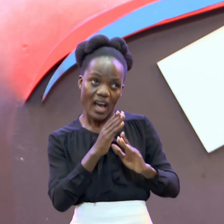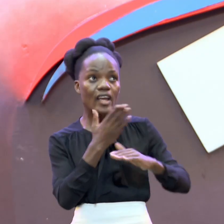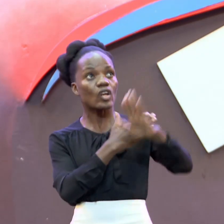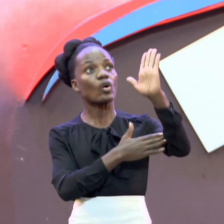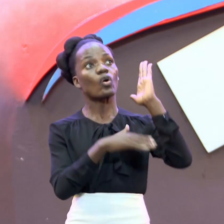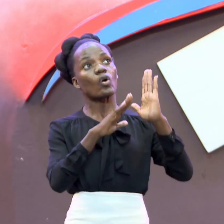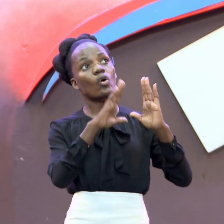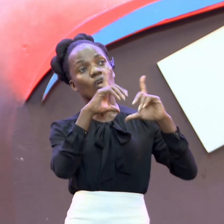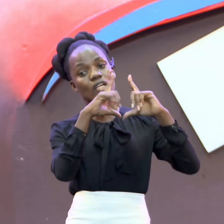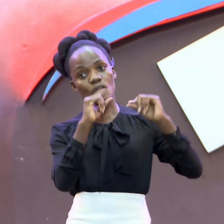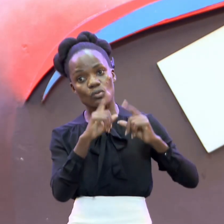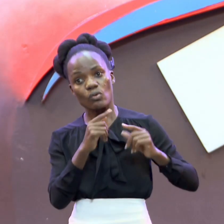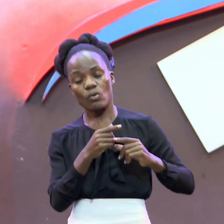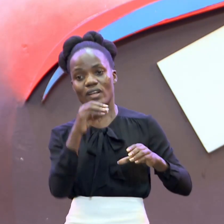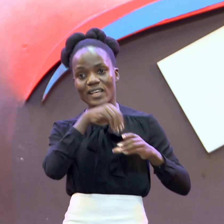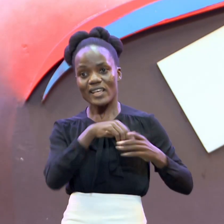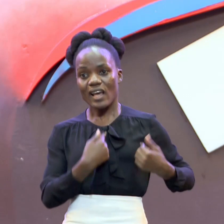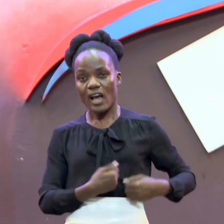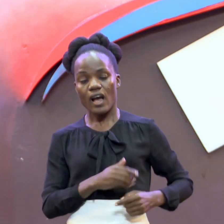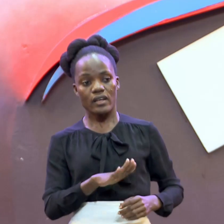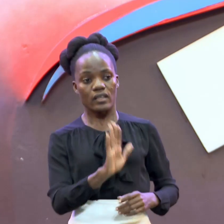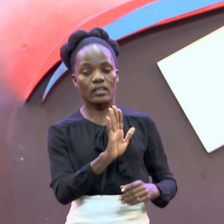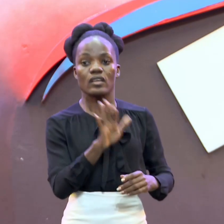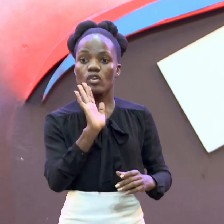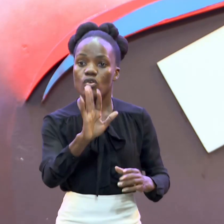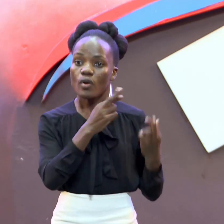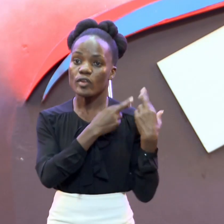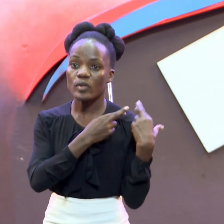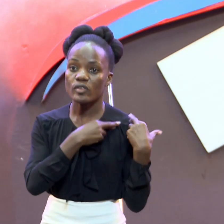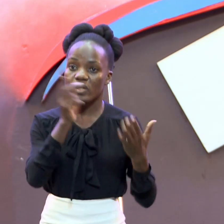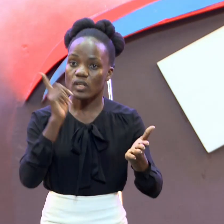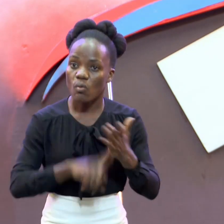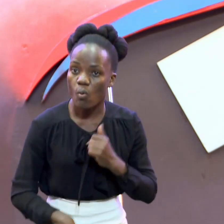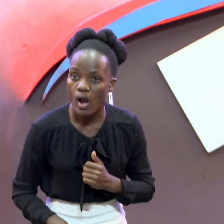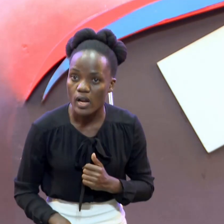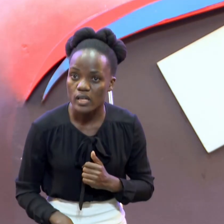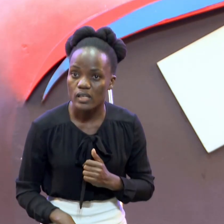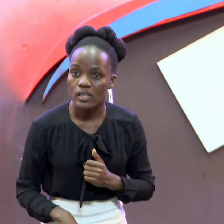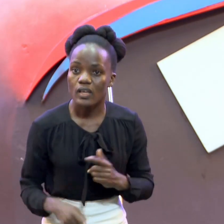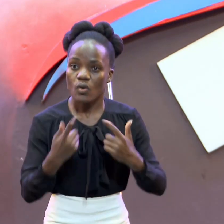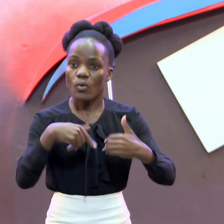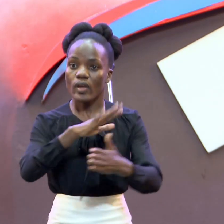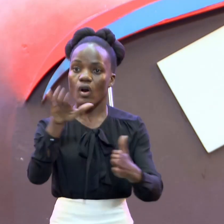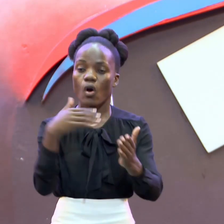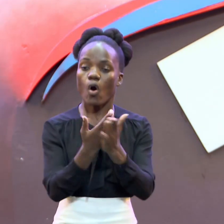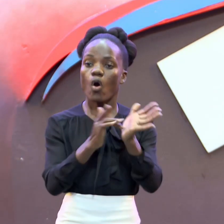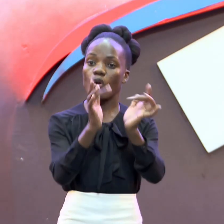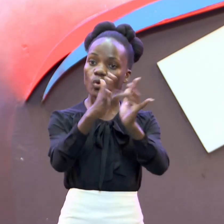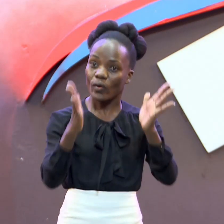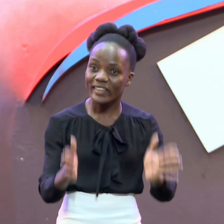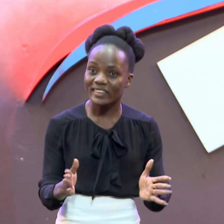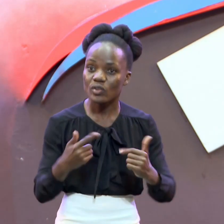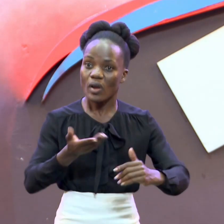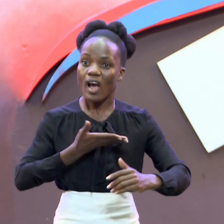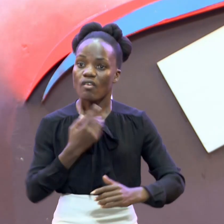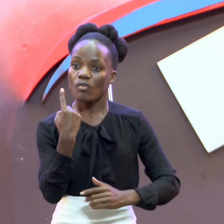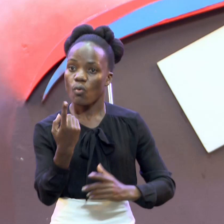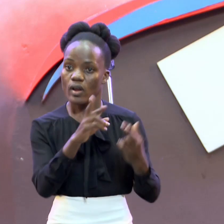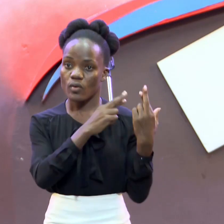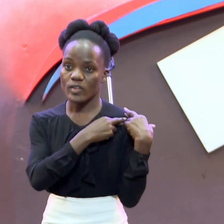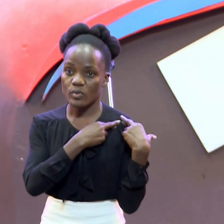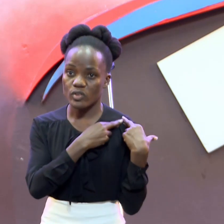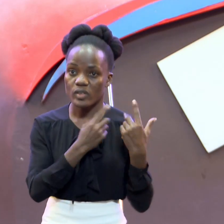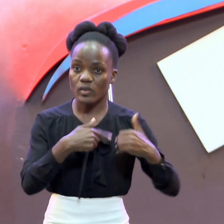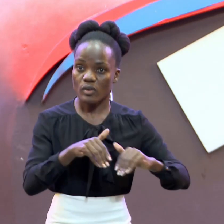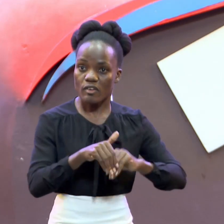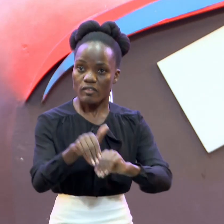heart It is your Responsibility It is my Responsibility As people of God As Christians As people that Follow